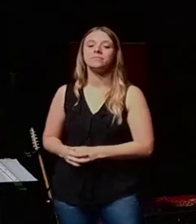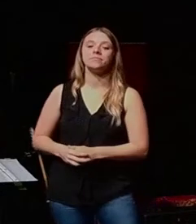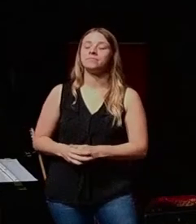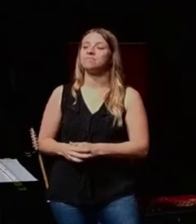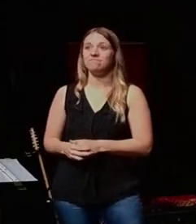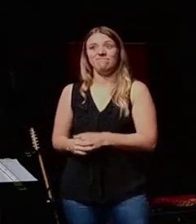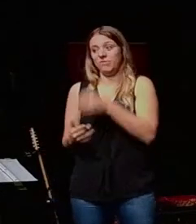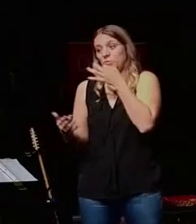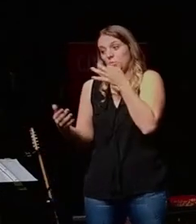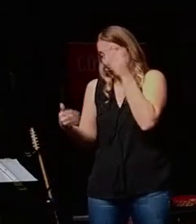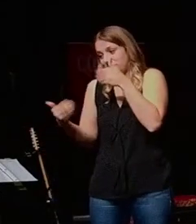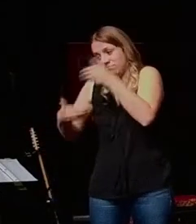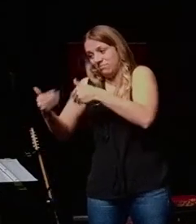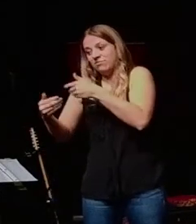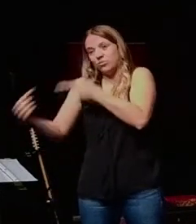Sooner rather than later. Right?